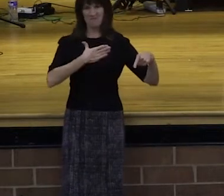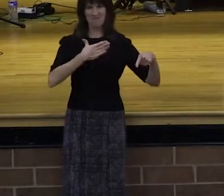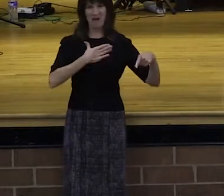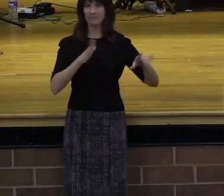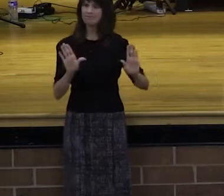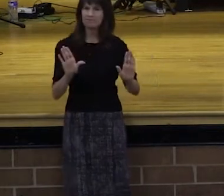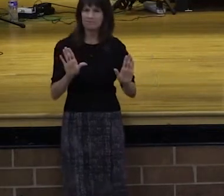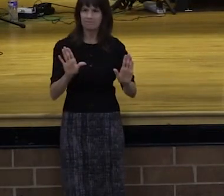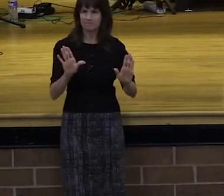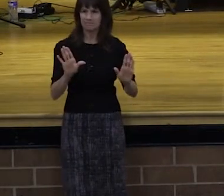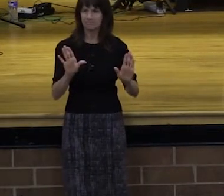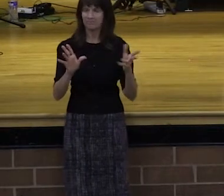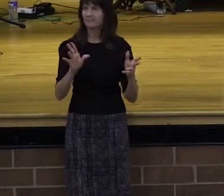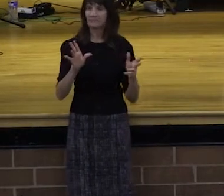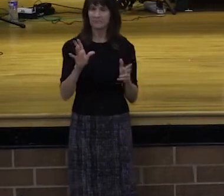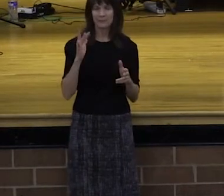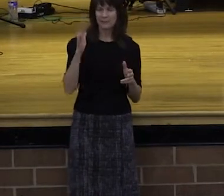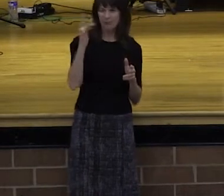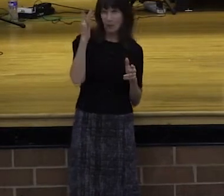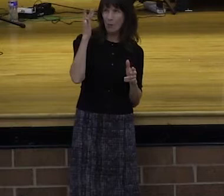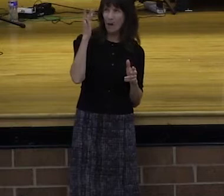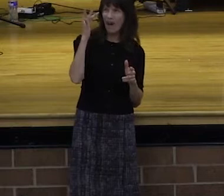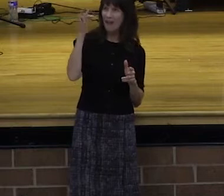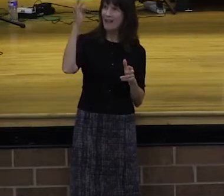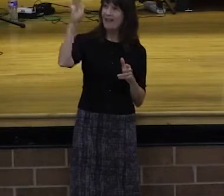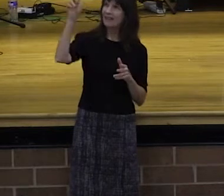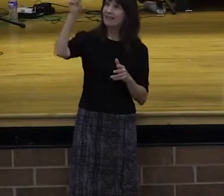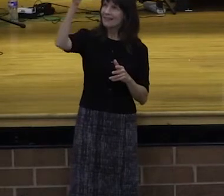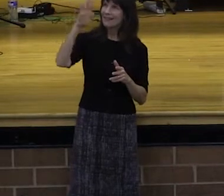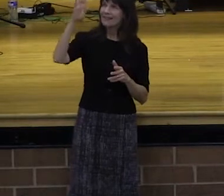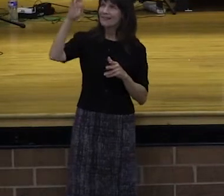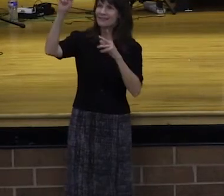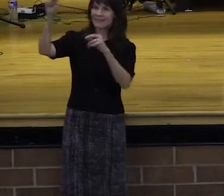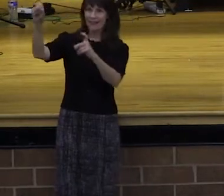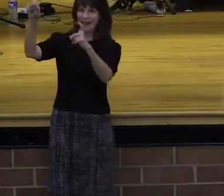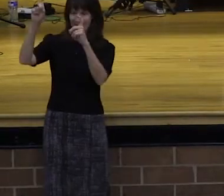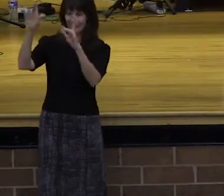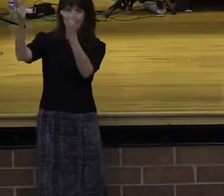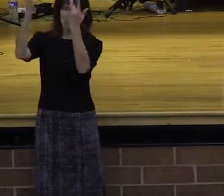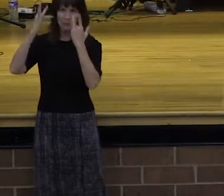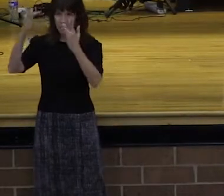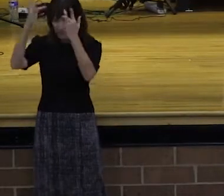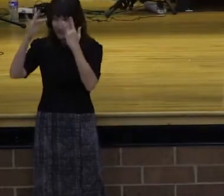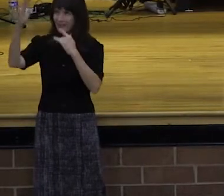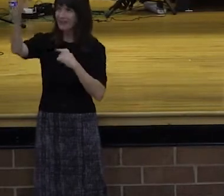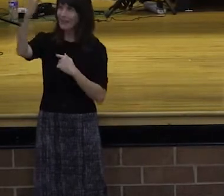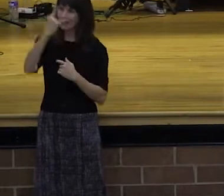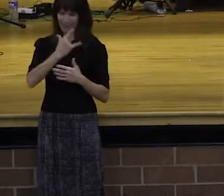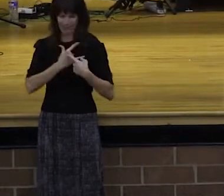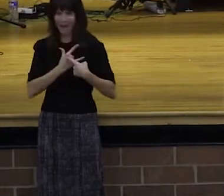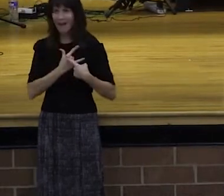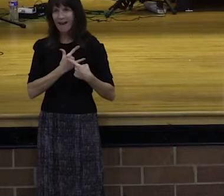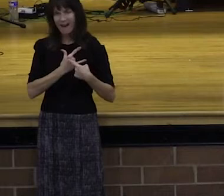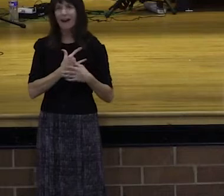sow mercy. You have forgiveness seeds, you sow forgiveness. You have grace seed, you sow grace. You have financial seeds,